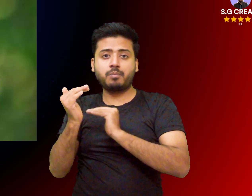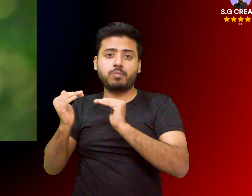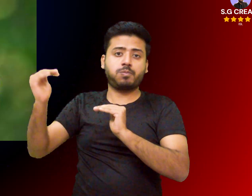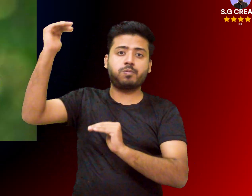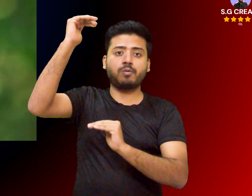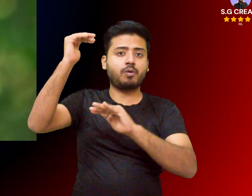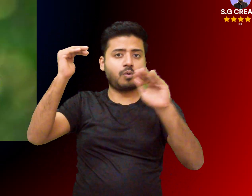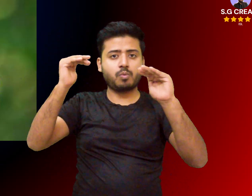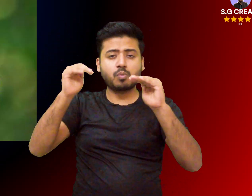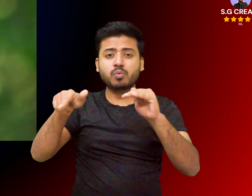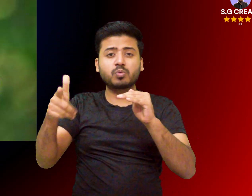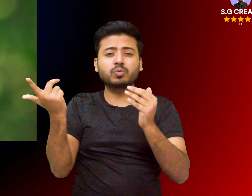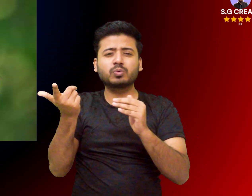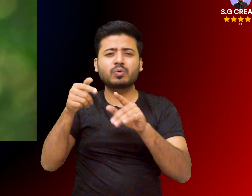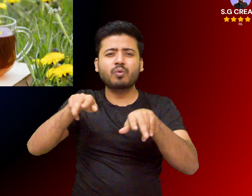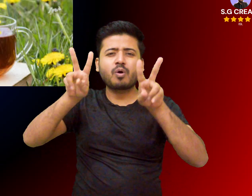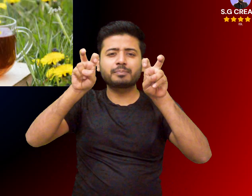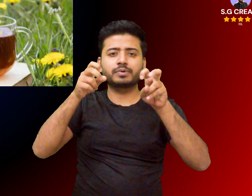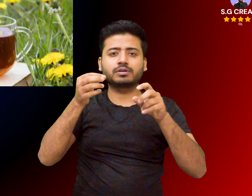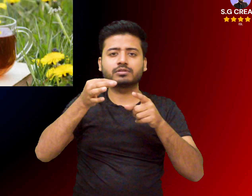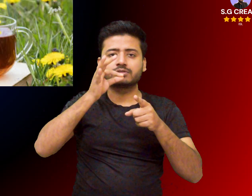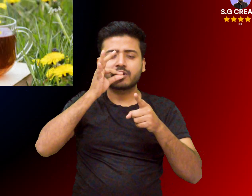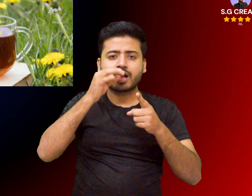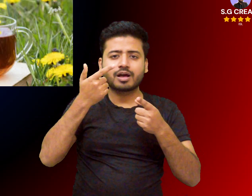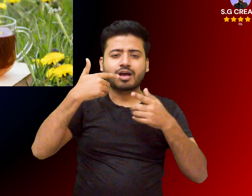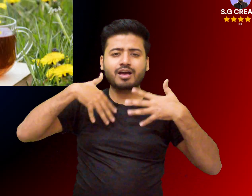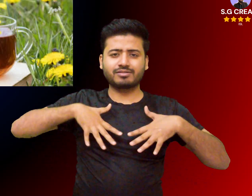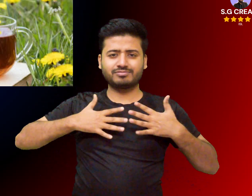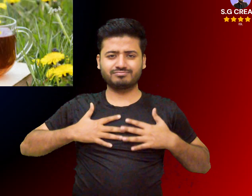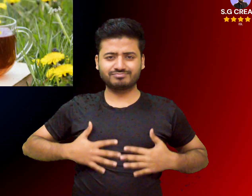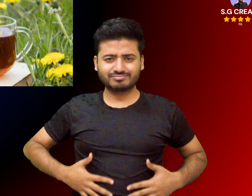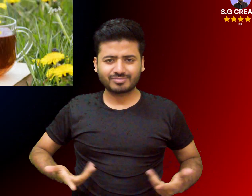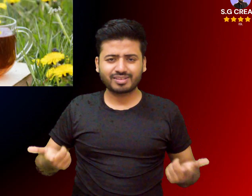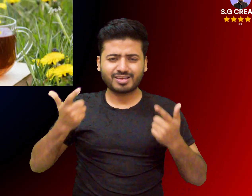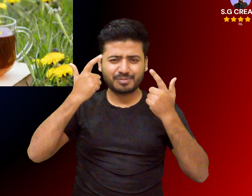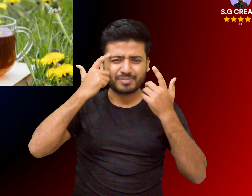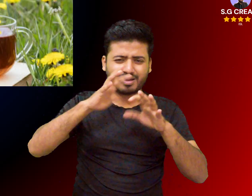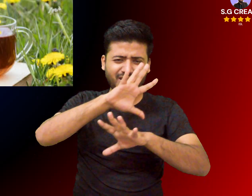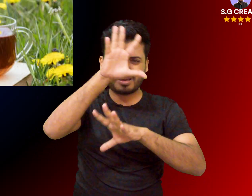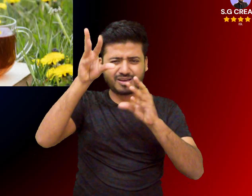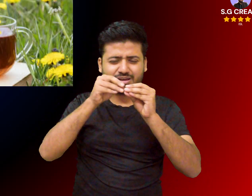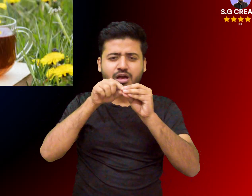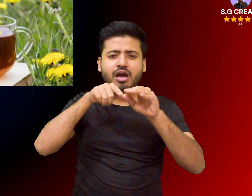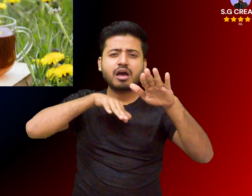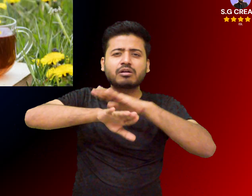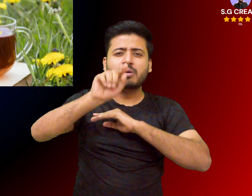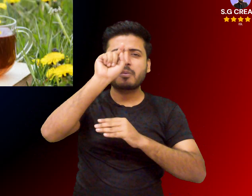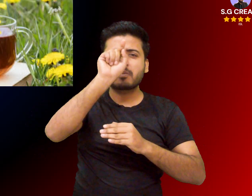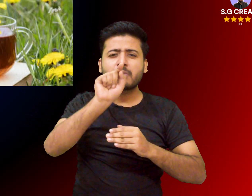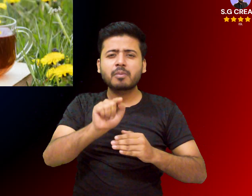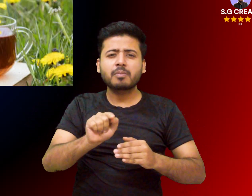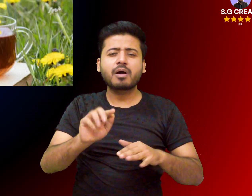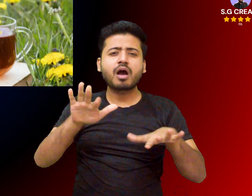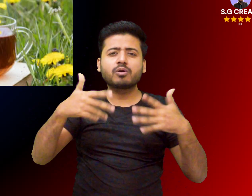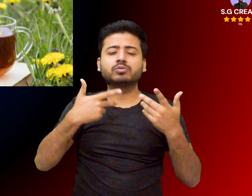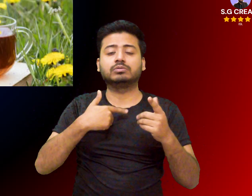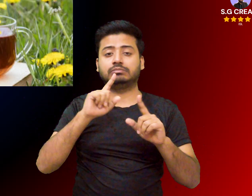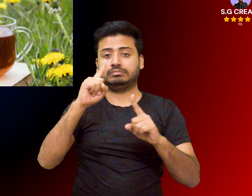which helps the body break down fats and improves nutrient absorption the root is also a source of inoline a